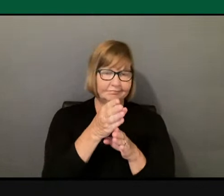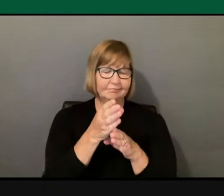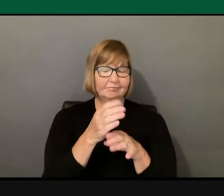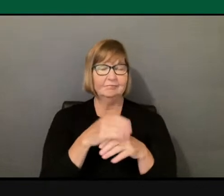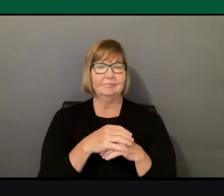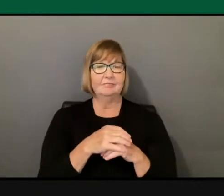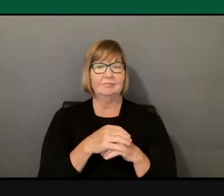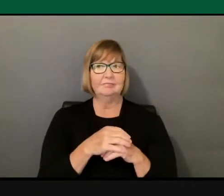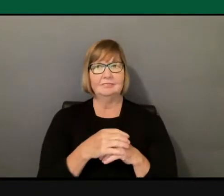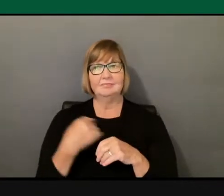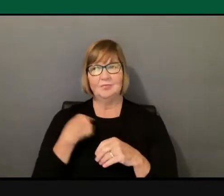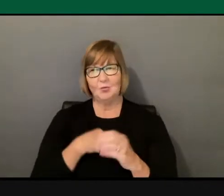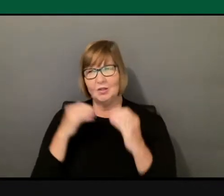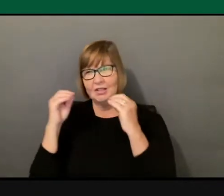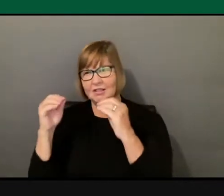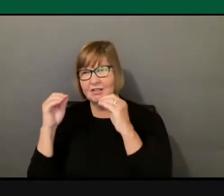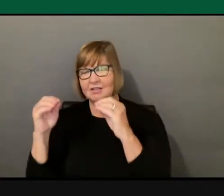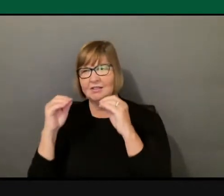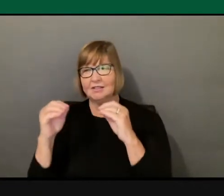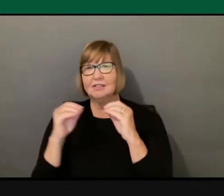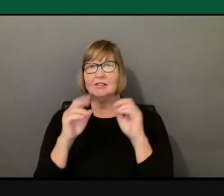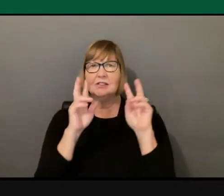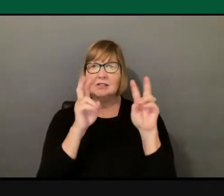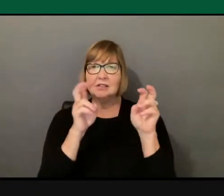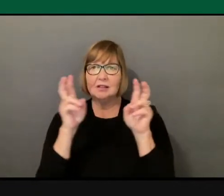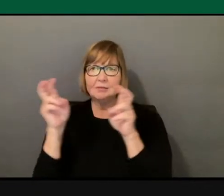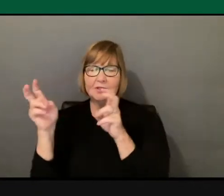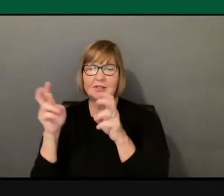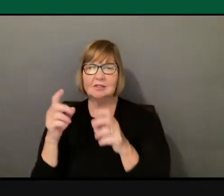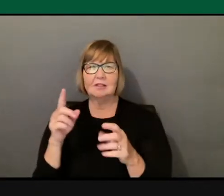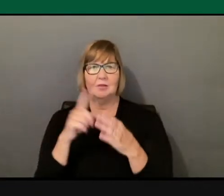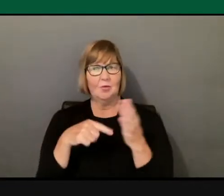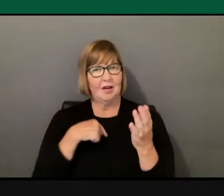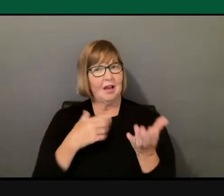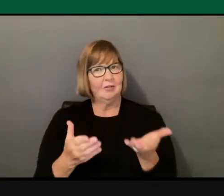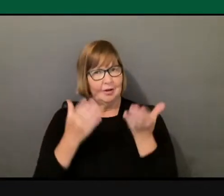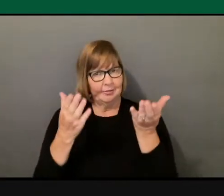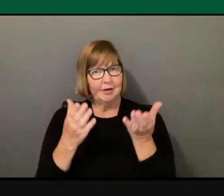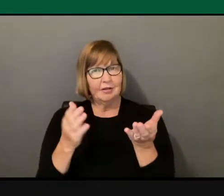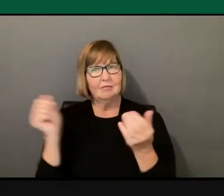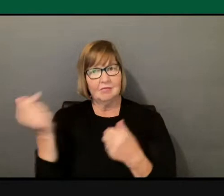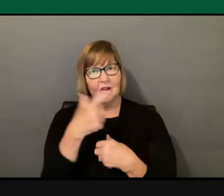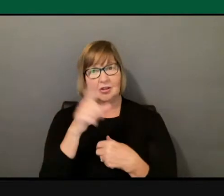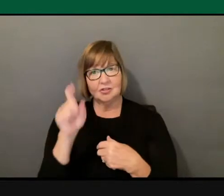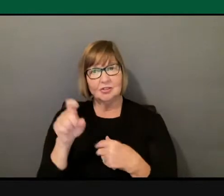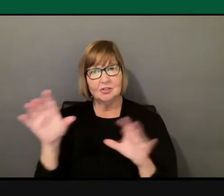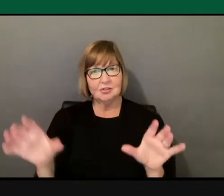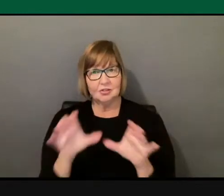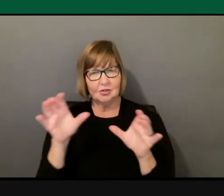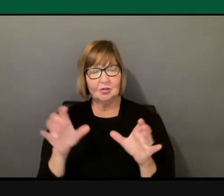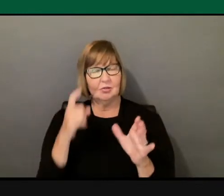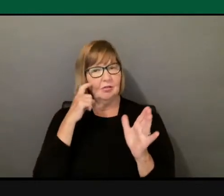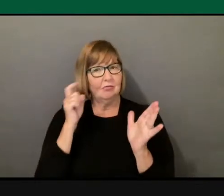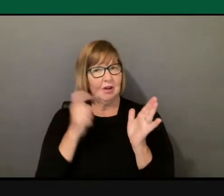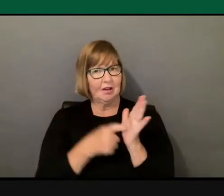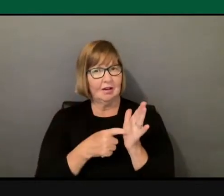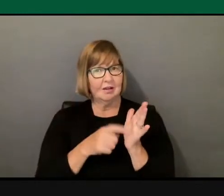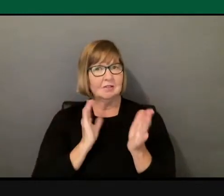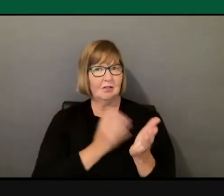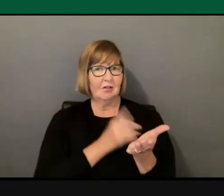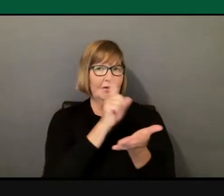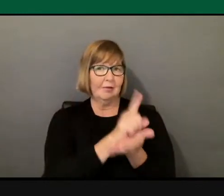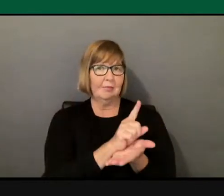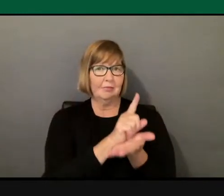teach, right, this is what I recommend that we all do. Recognize our privileges, right, as